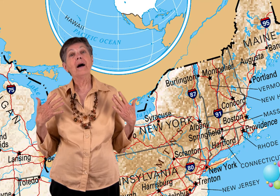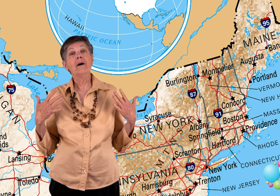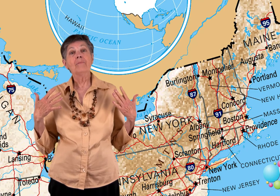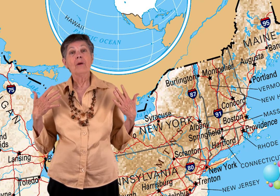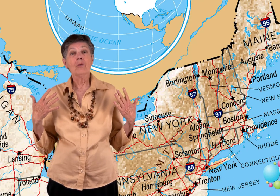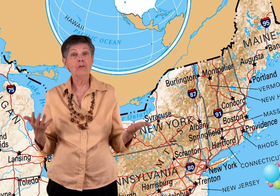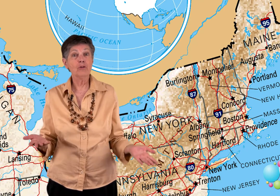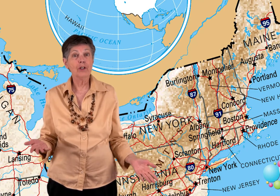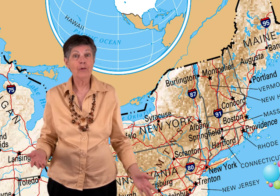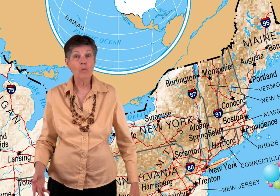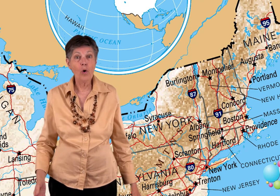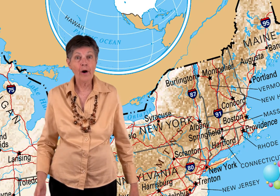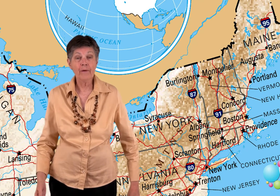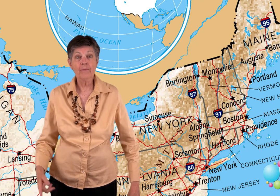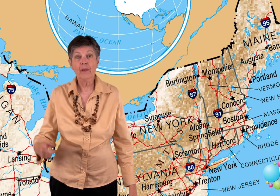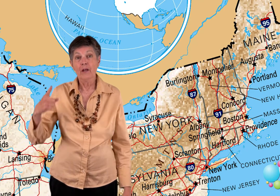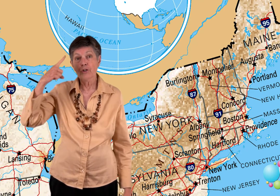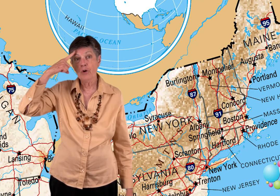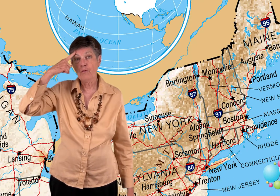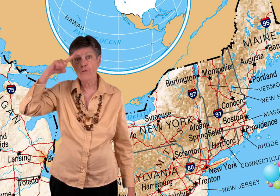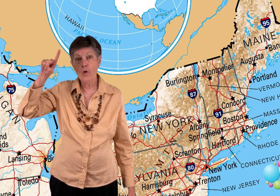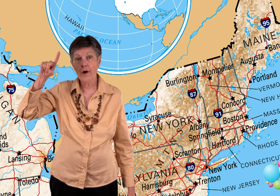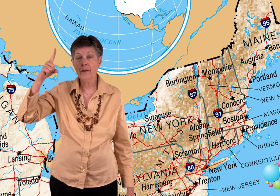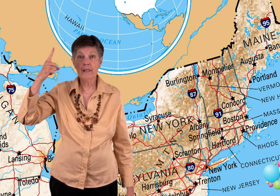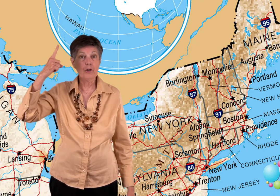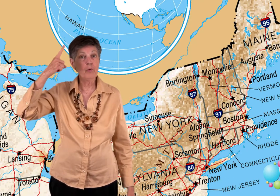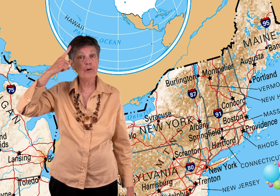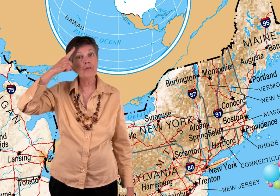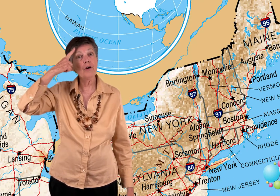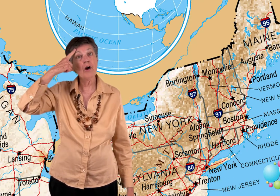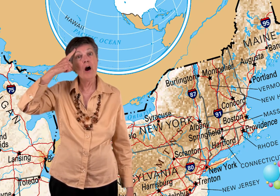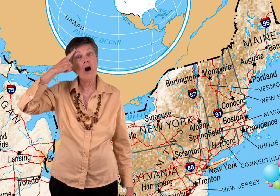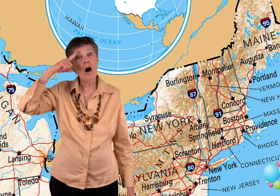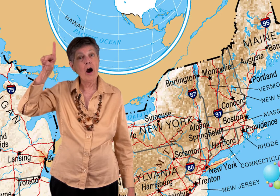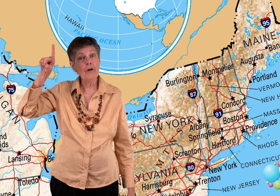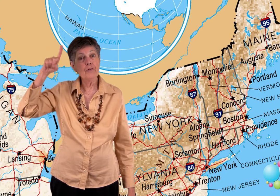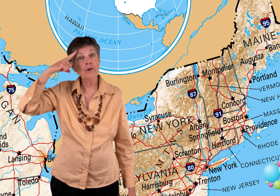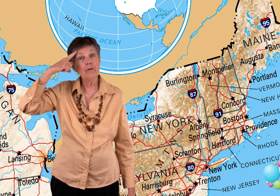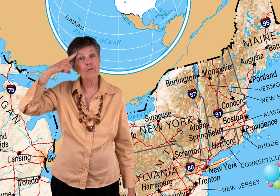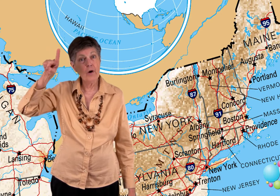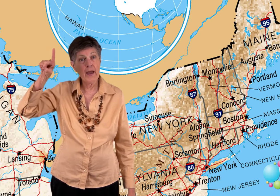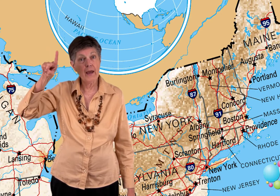Revolutionary War. So, for, you take your pointer finger off your forehead.